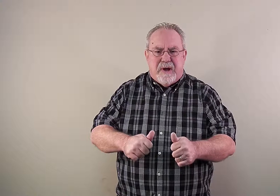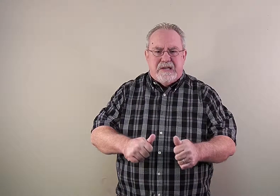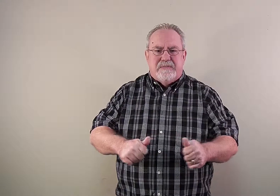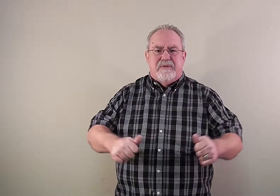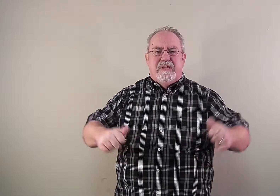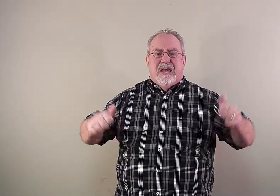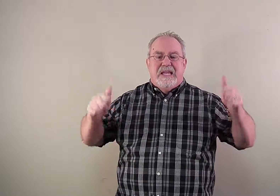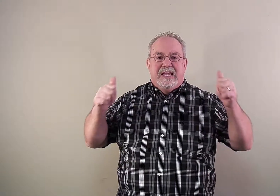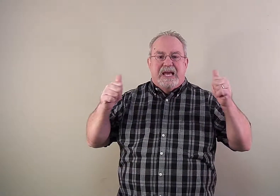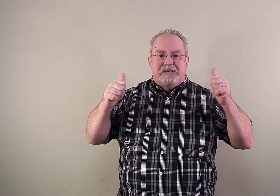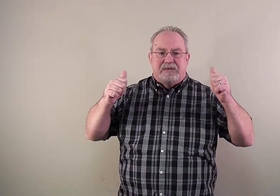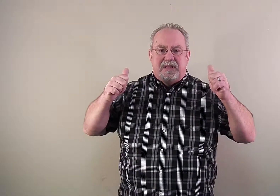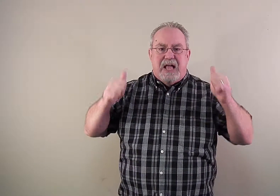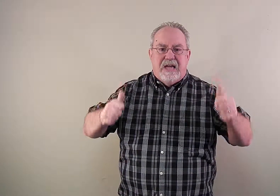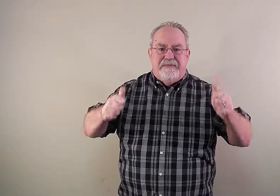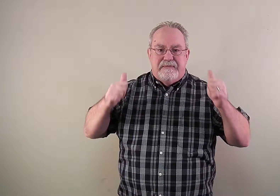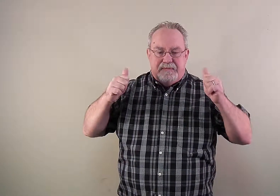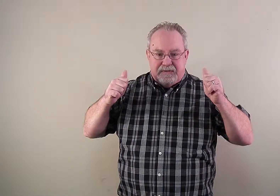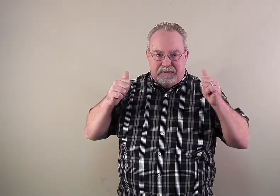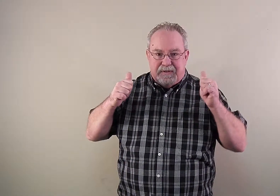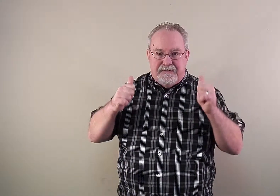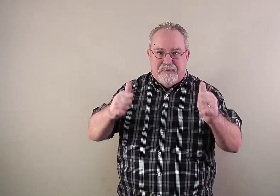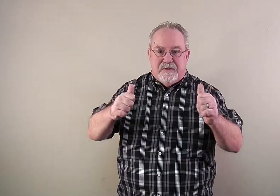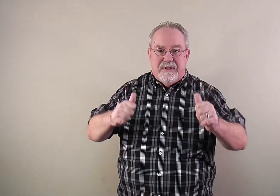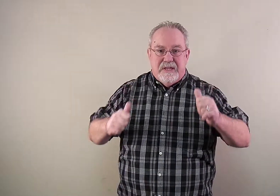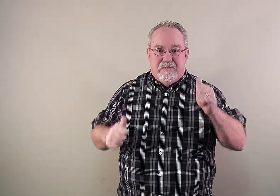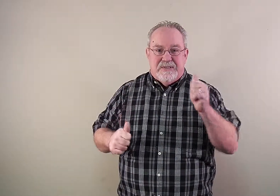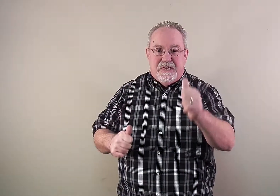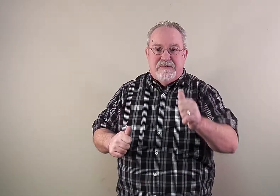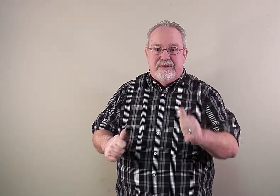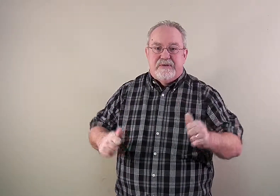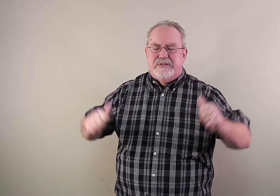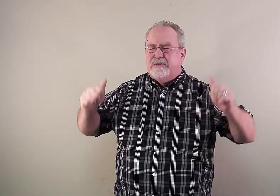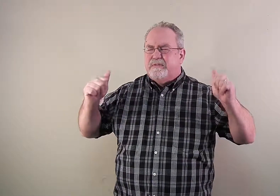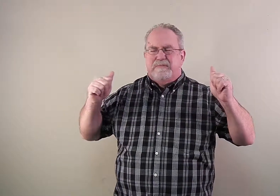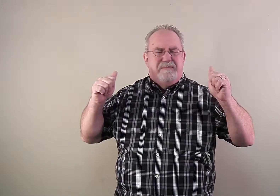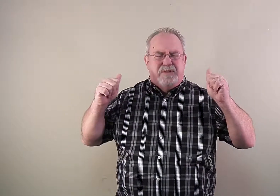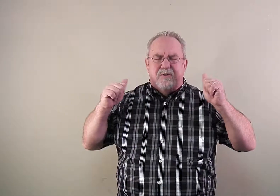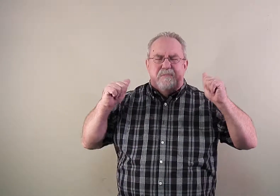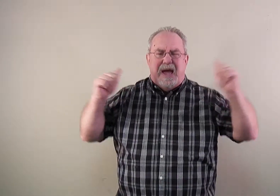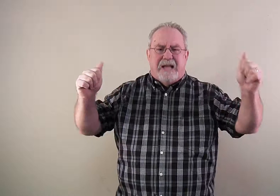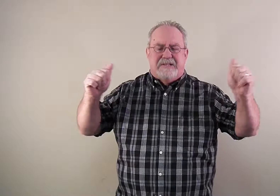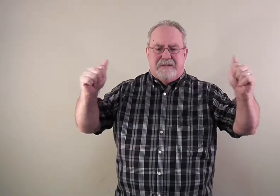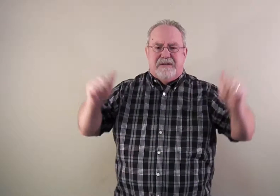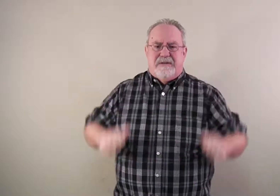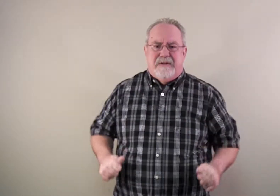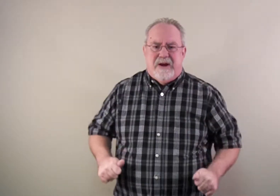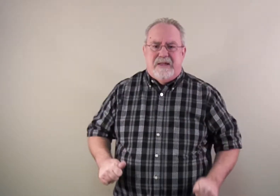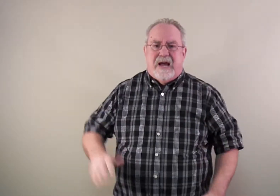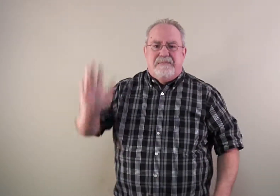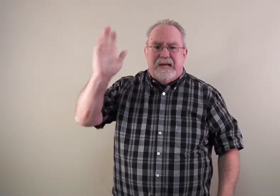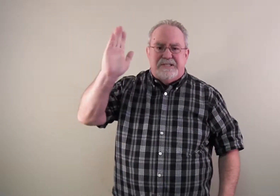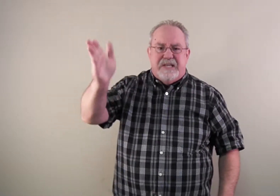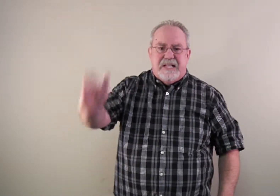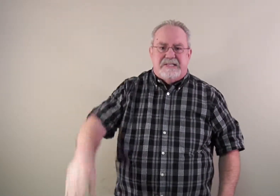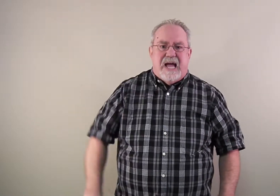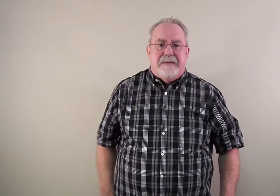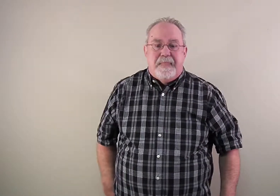possible and he has life to the full. He wants to give it to us to the total max. All right. God bless. See you next time